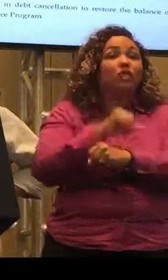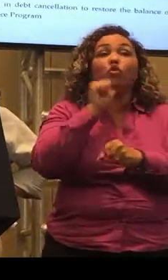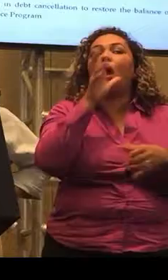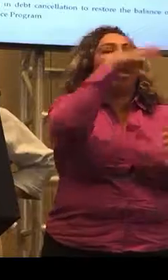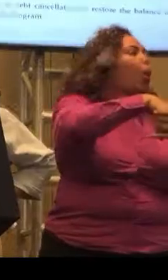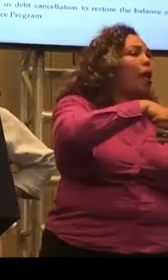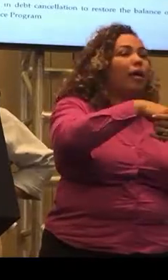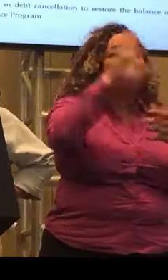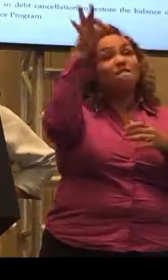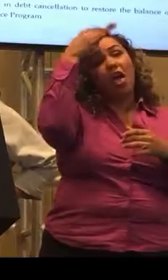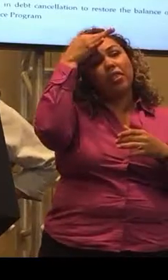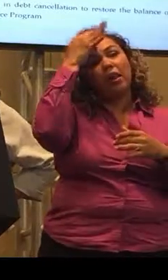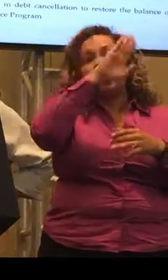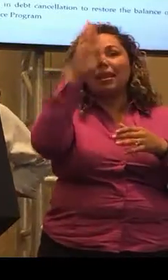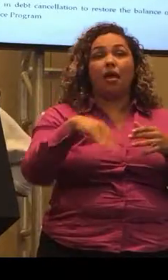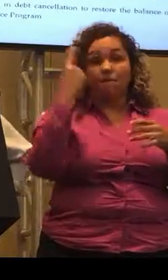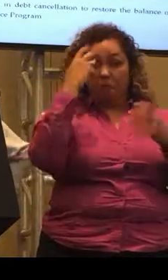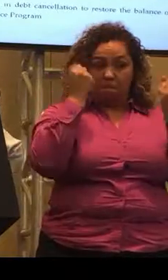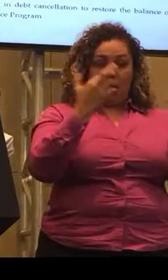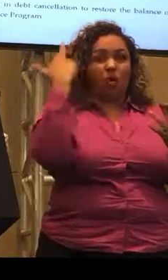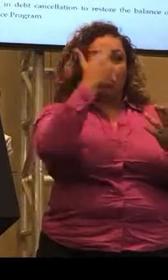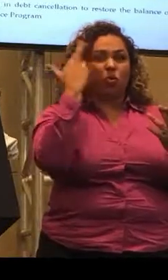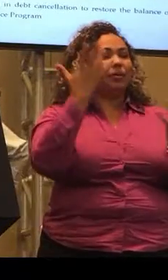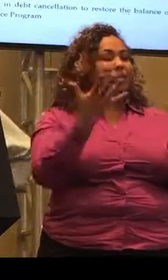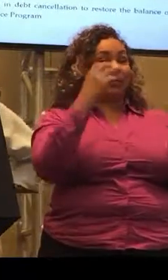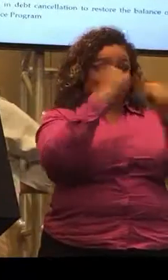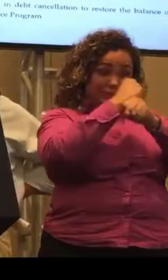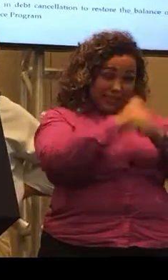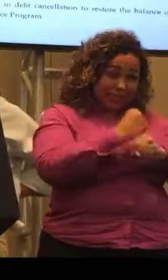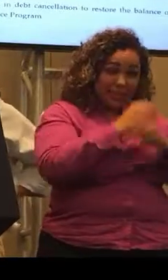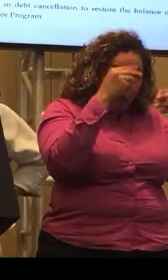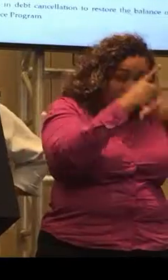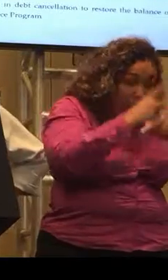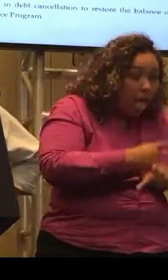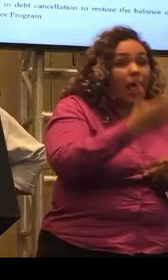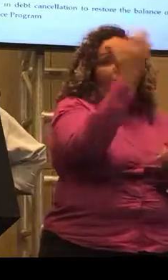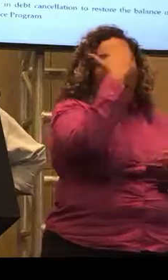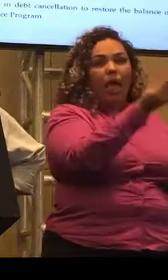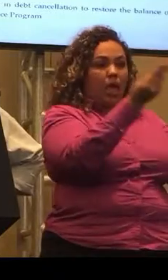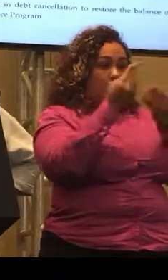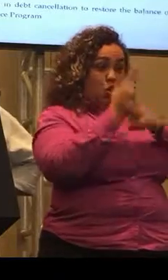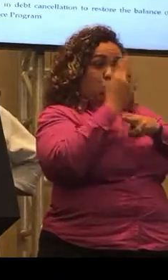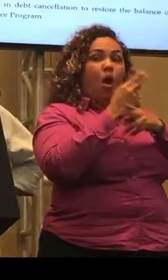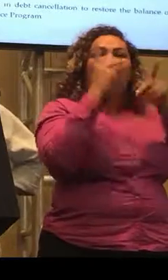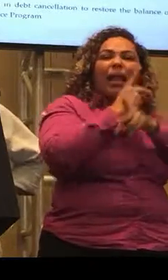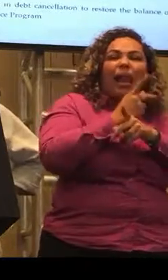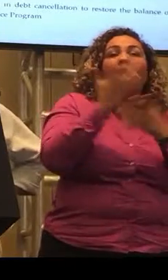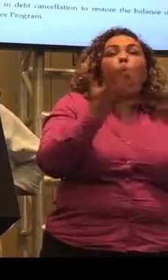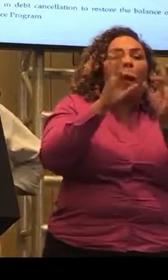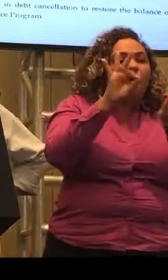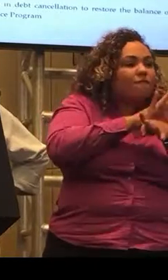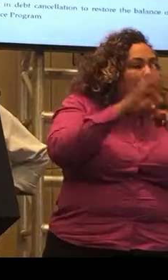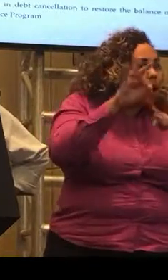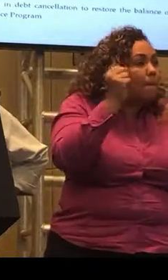included in federal statistics for many cases, and those statistics are the ones that have been used to calculate the formula